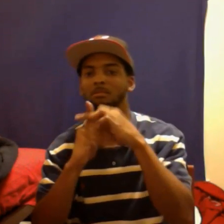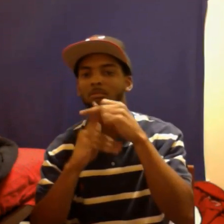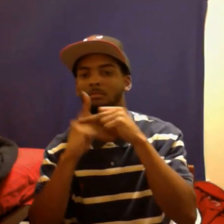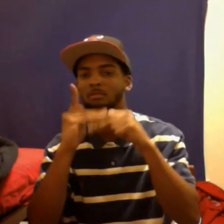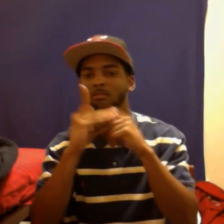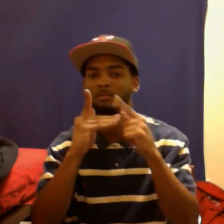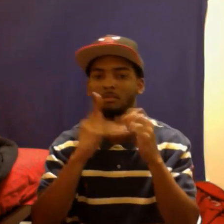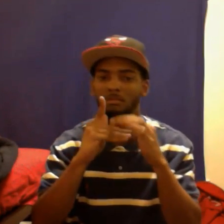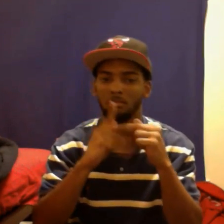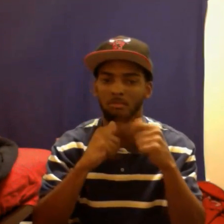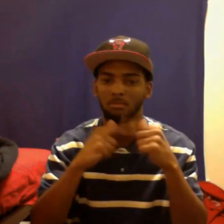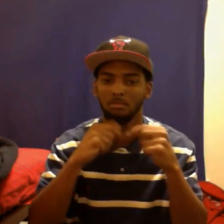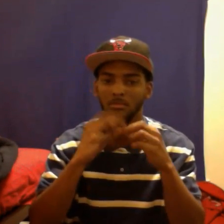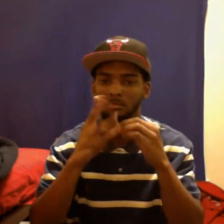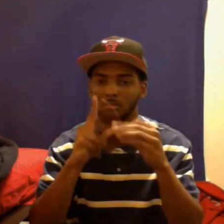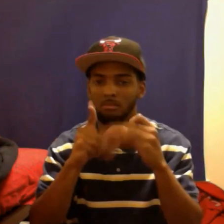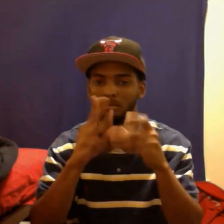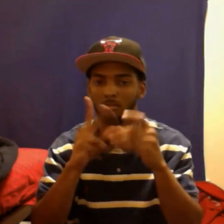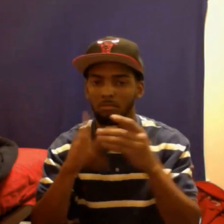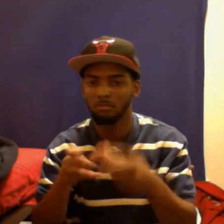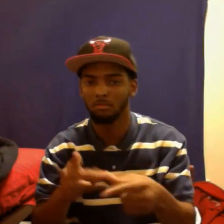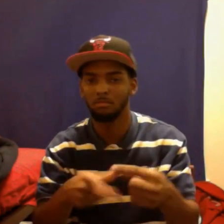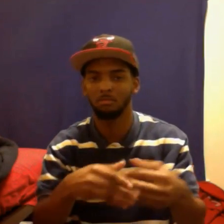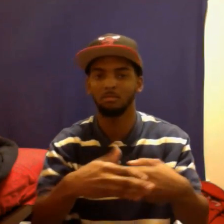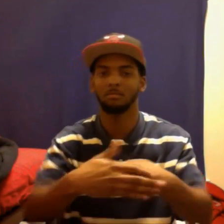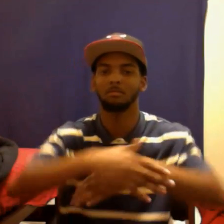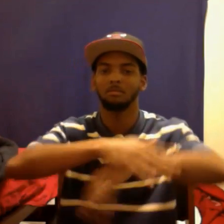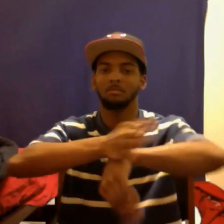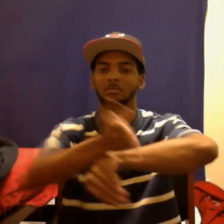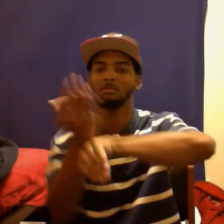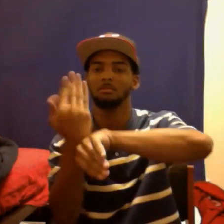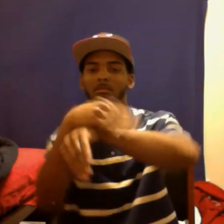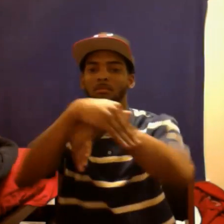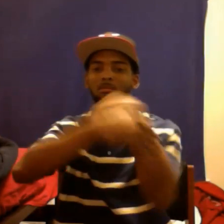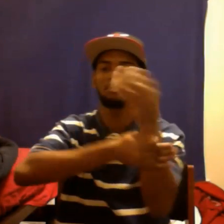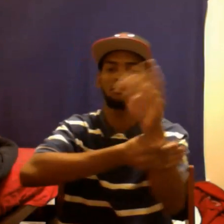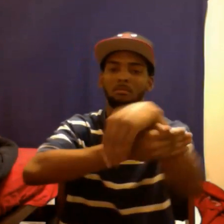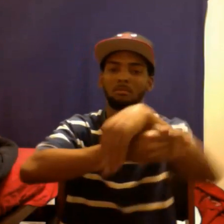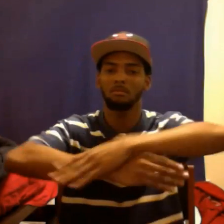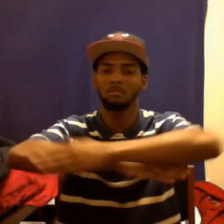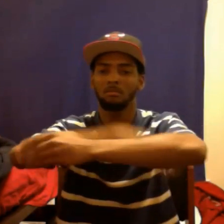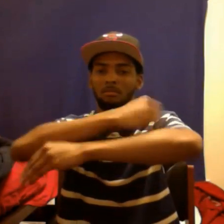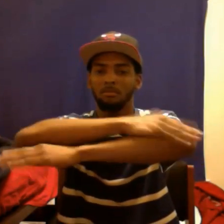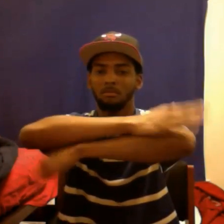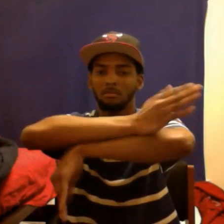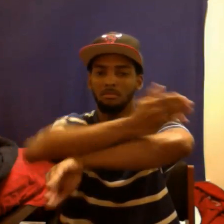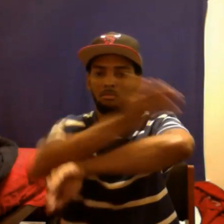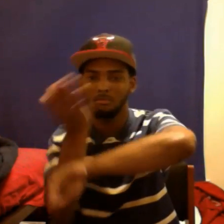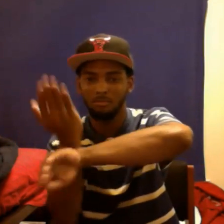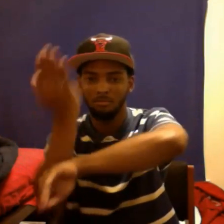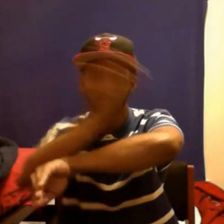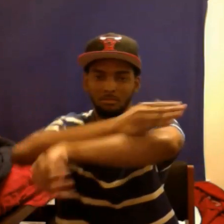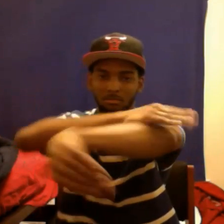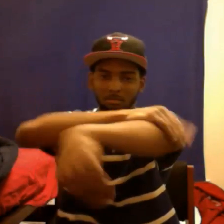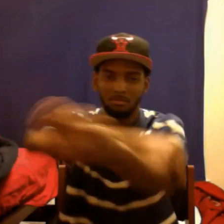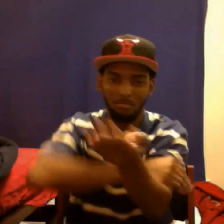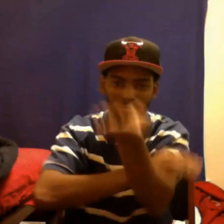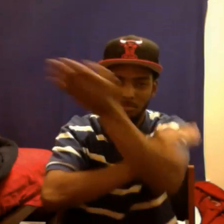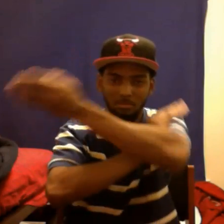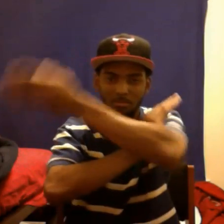number Ten years later she driving a Hummer Niggas hustle every day for a beat from Ye What I do, turn around, get